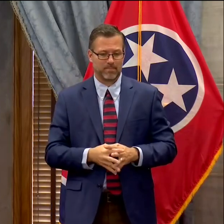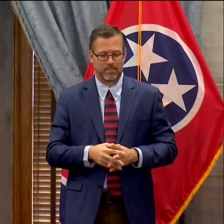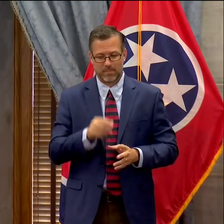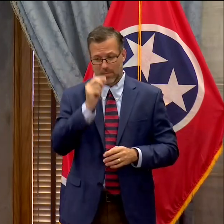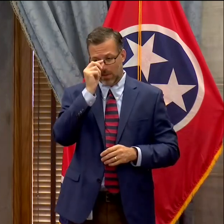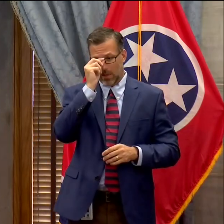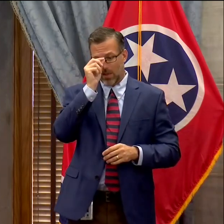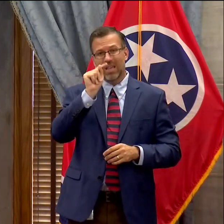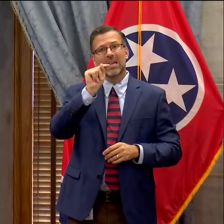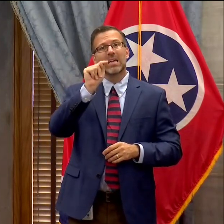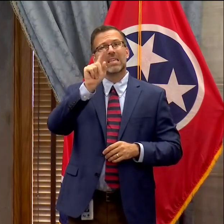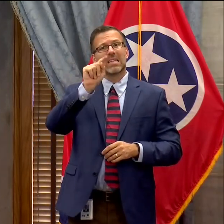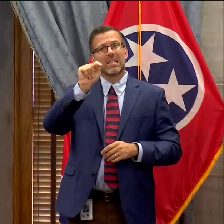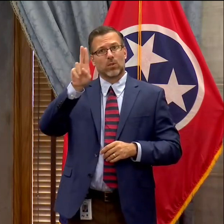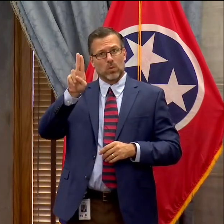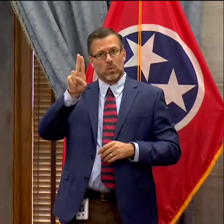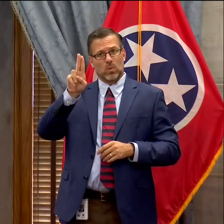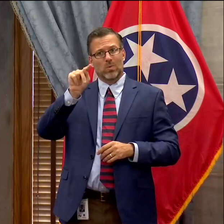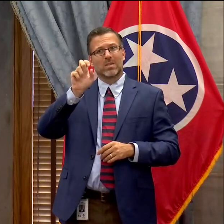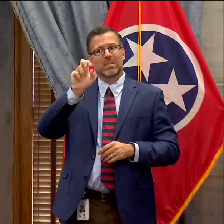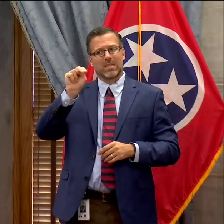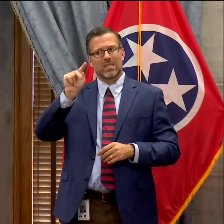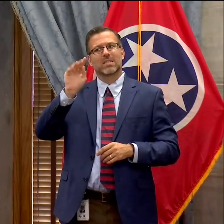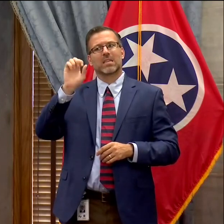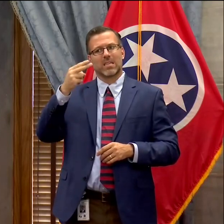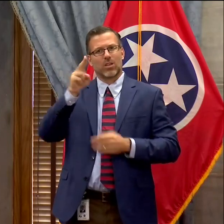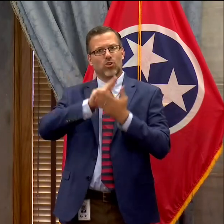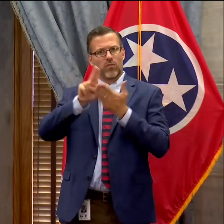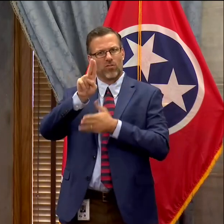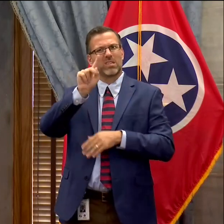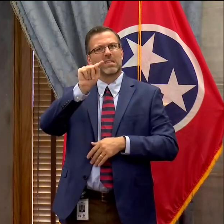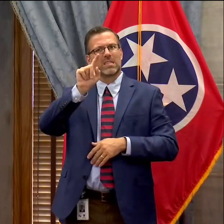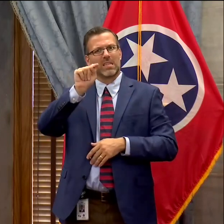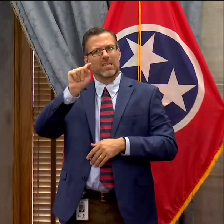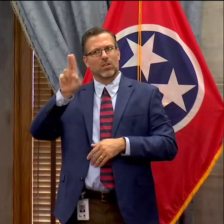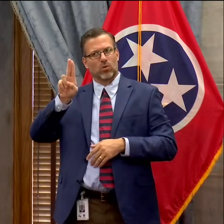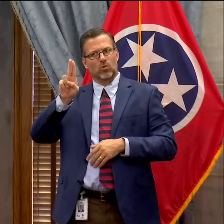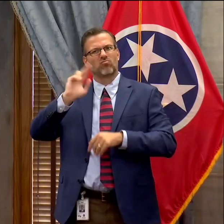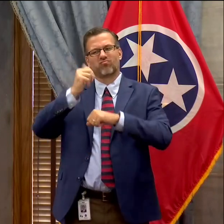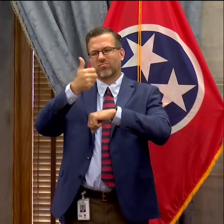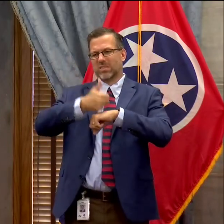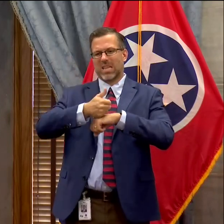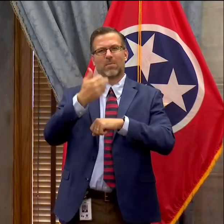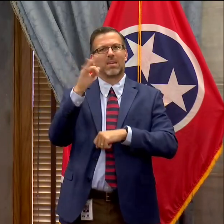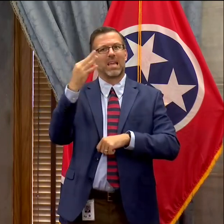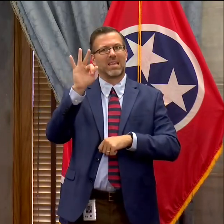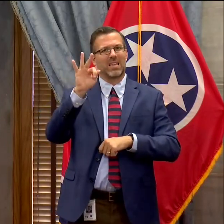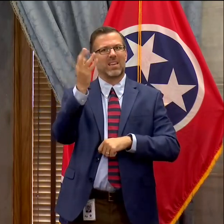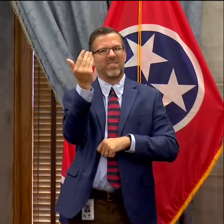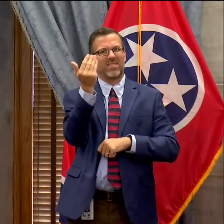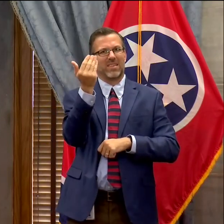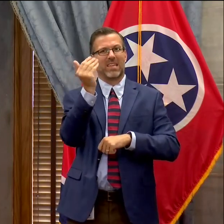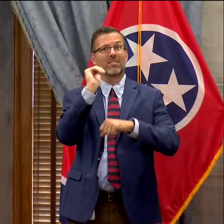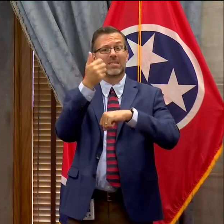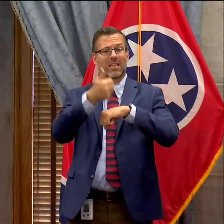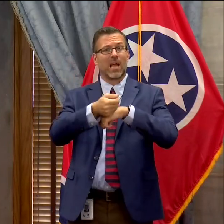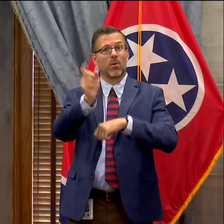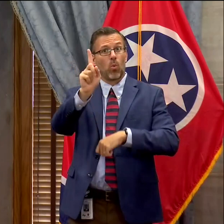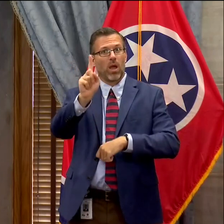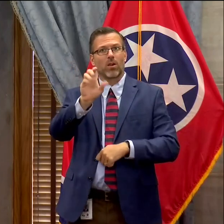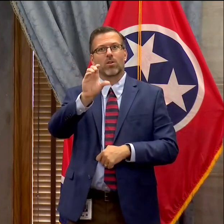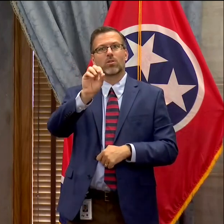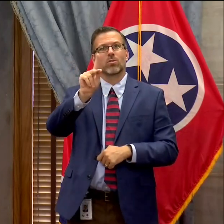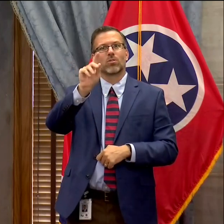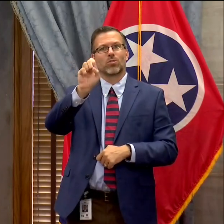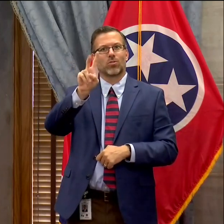Tennessee Tech University is one of nine public universities in Tennessee, founded in 1915, located in Cookville, Tennessee. With a